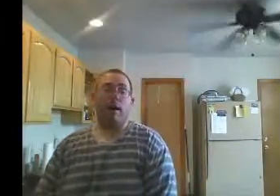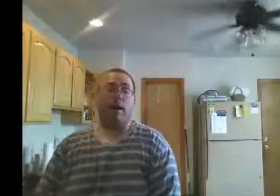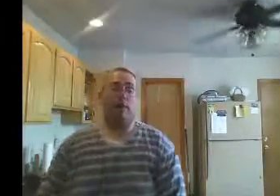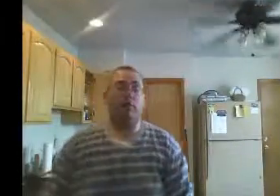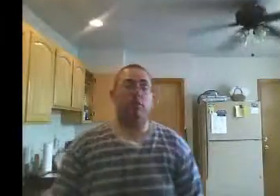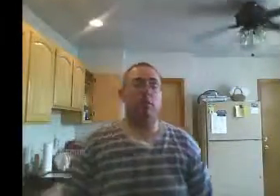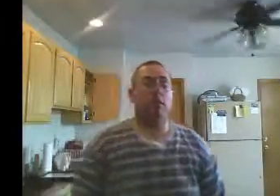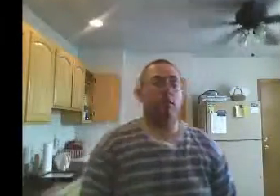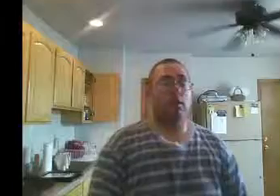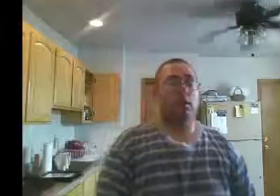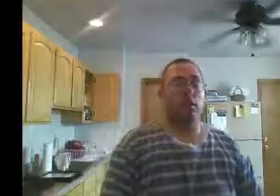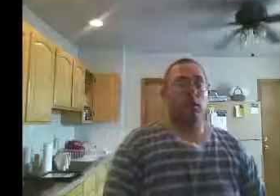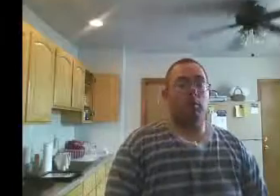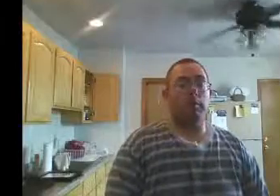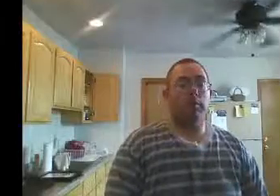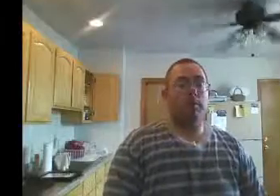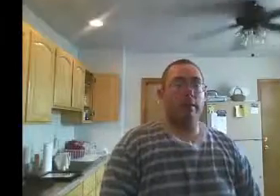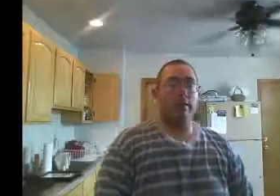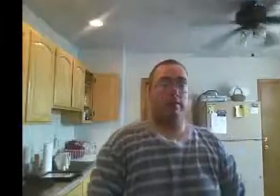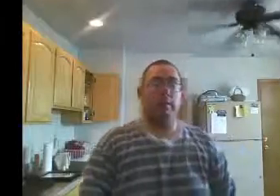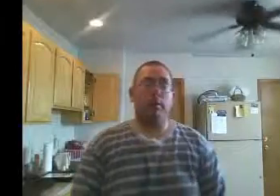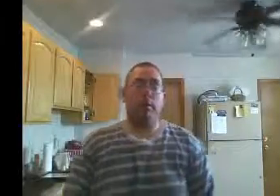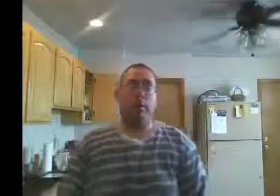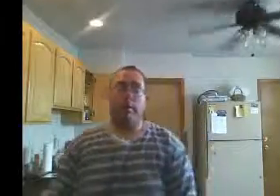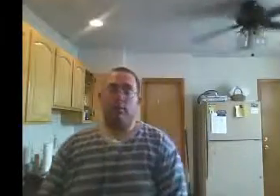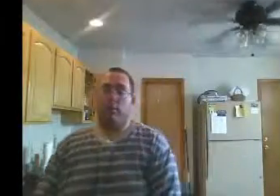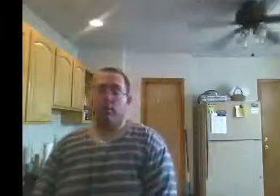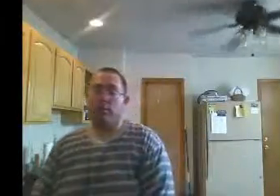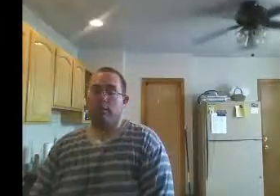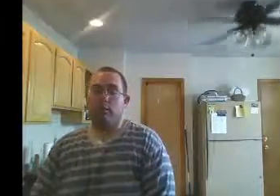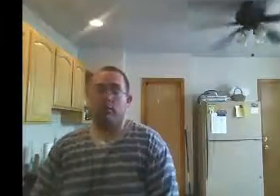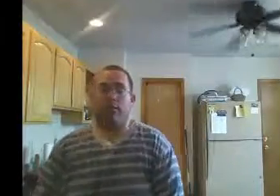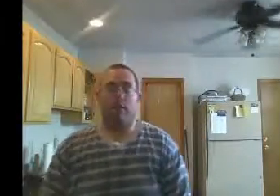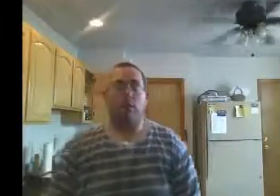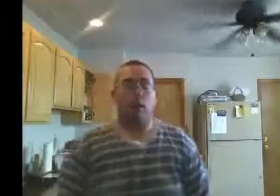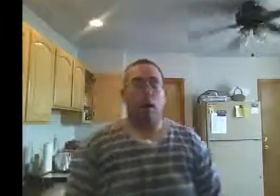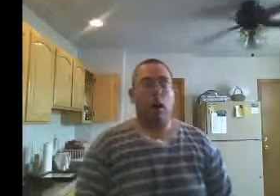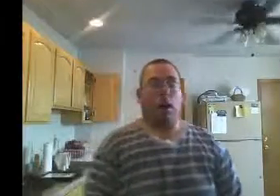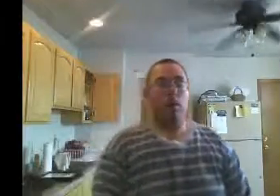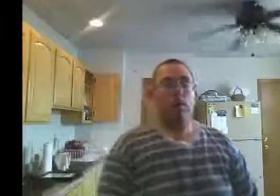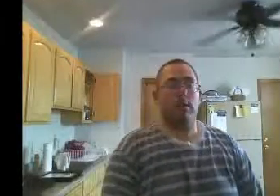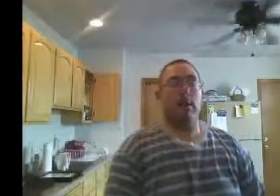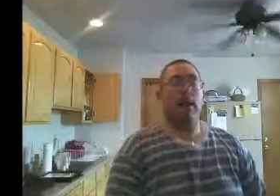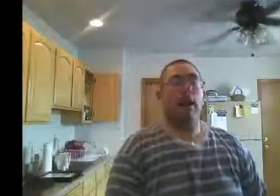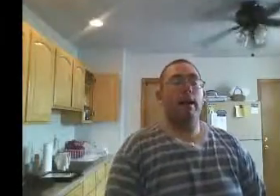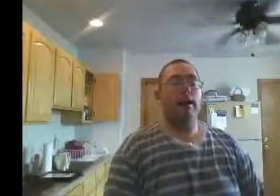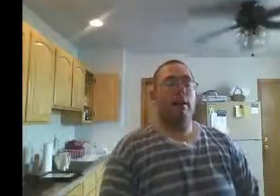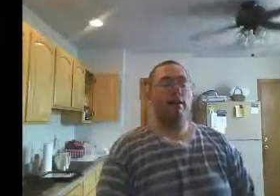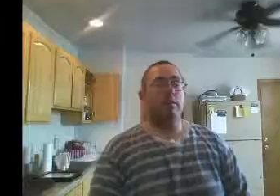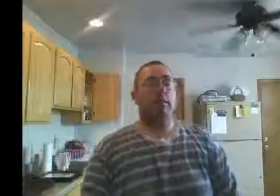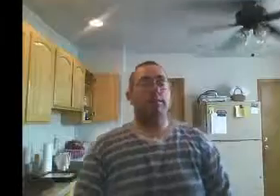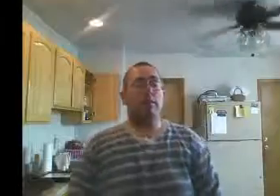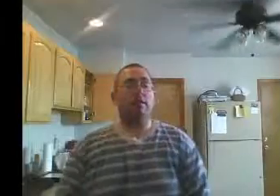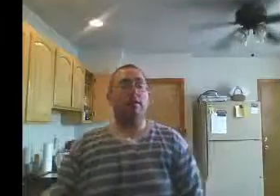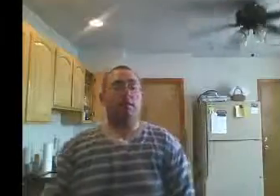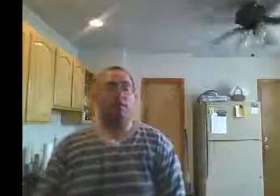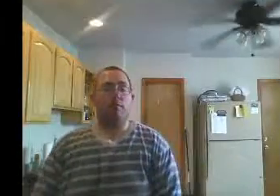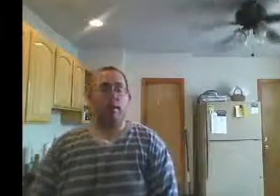match, with the special stipulations, Louis Diaz as a special guest referee,